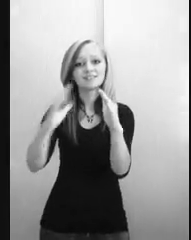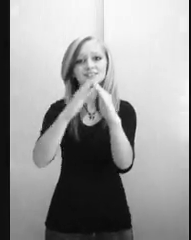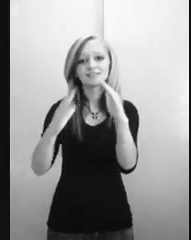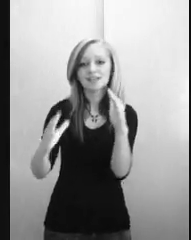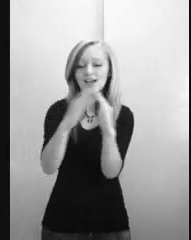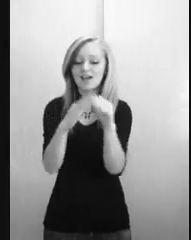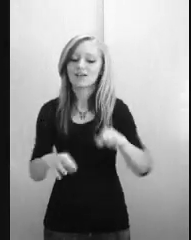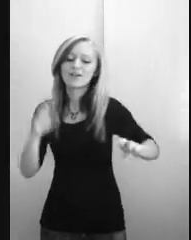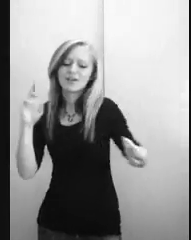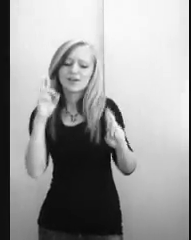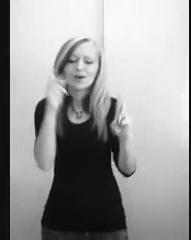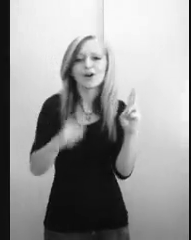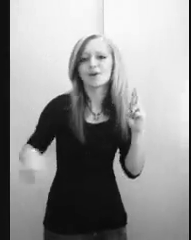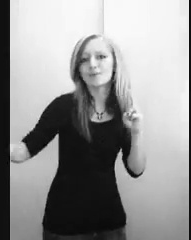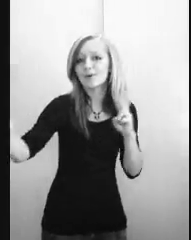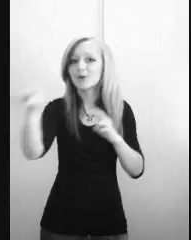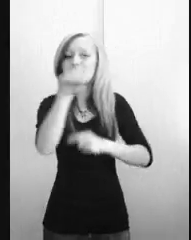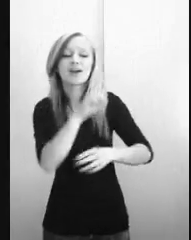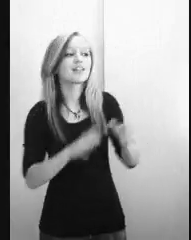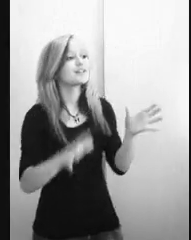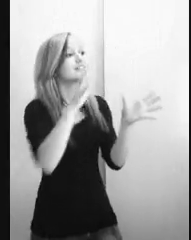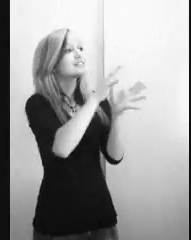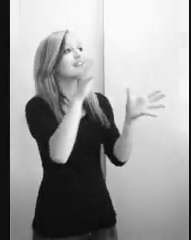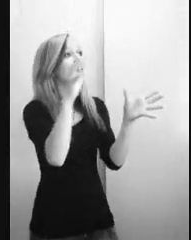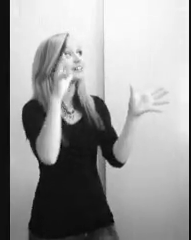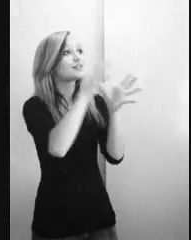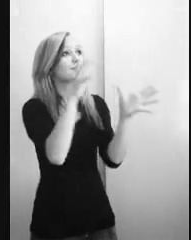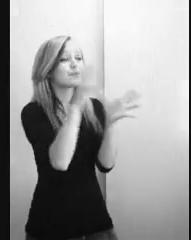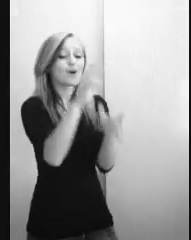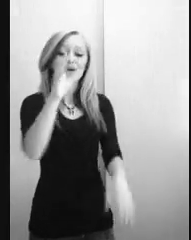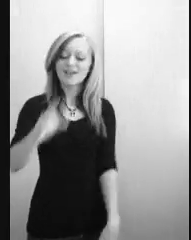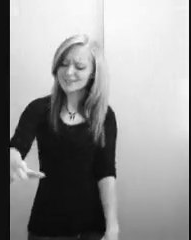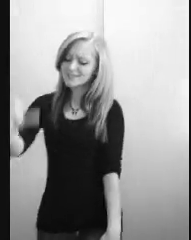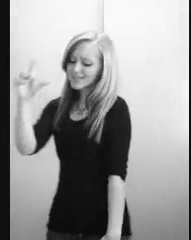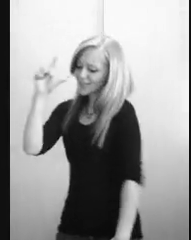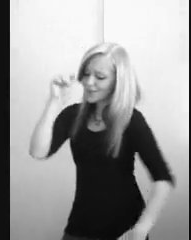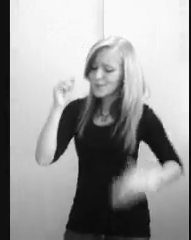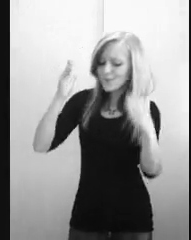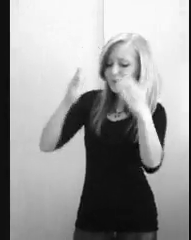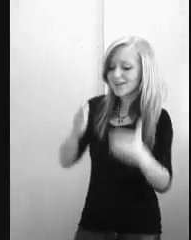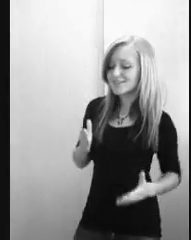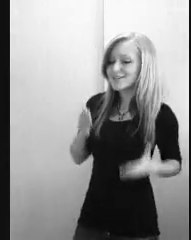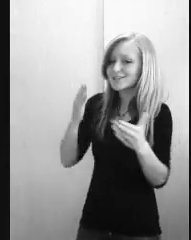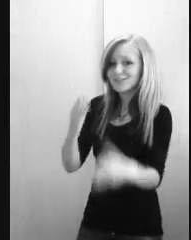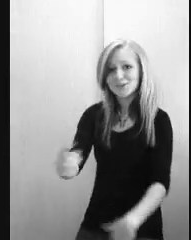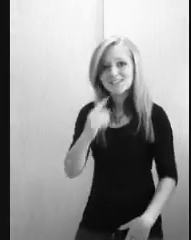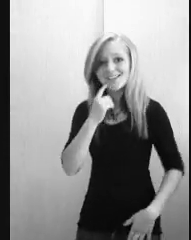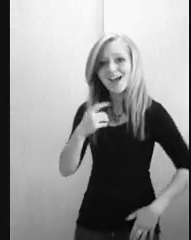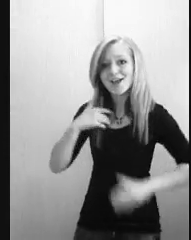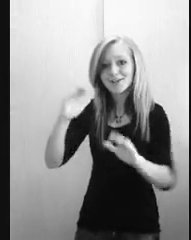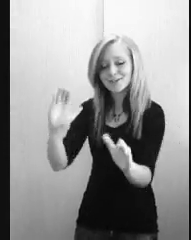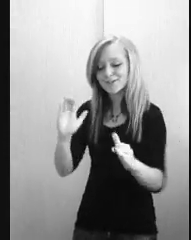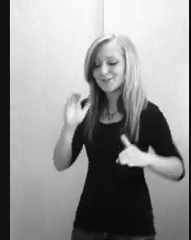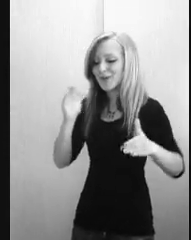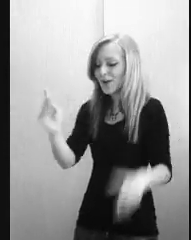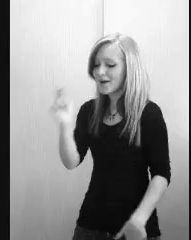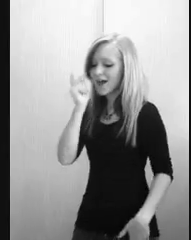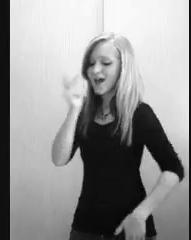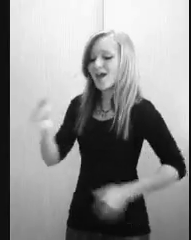town. I've never seen your voice, when we think at you and say, you know I